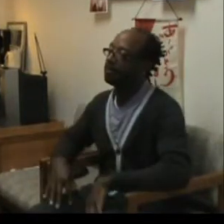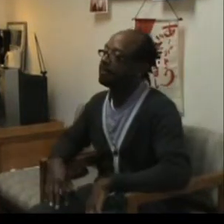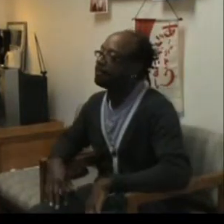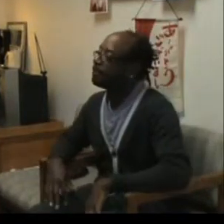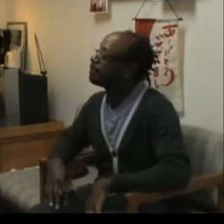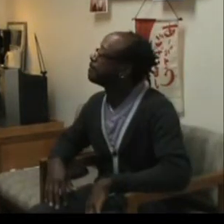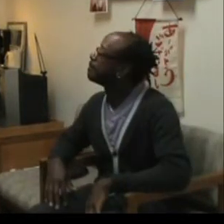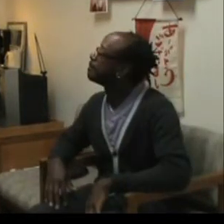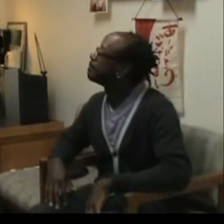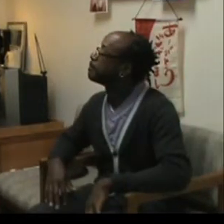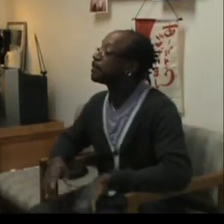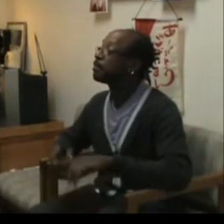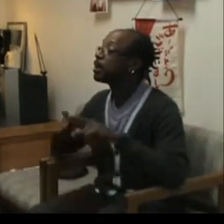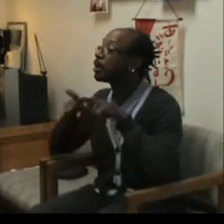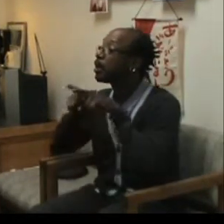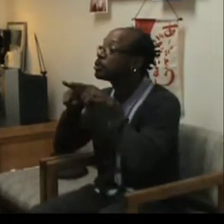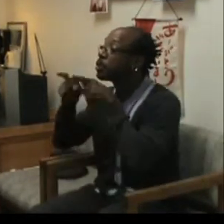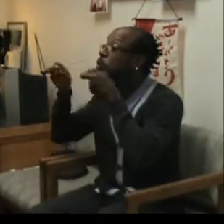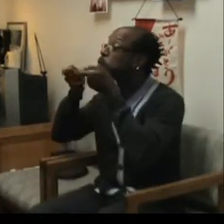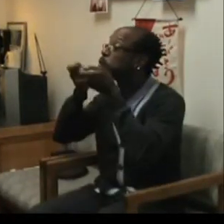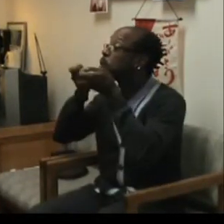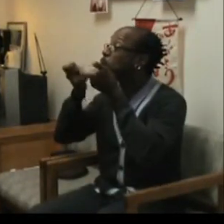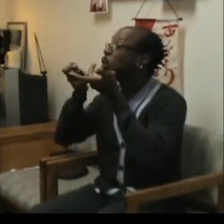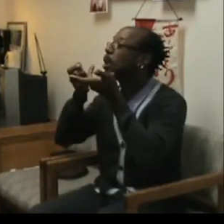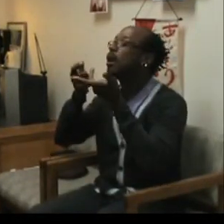But they also control the flow of blood and oxygen.